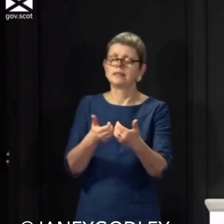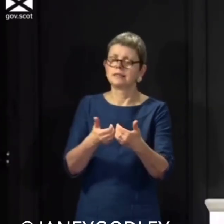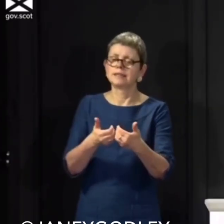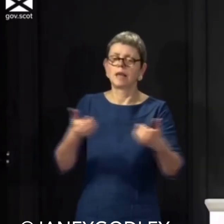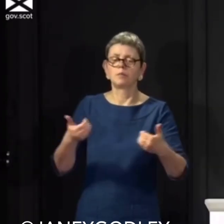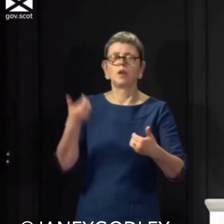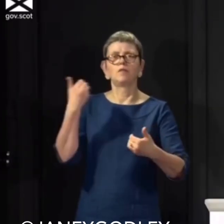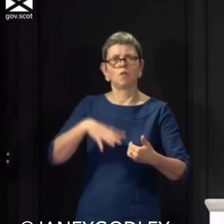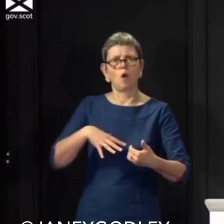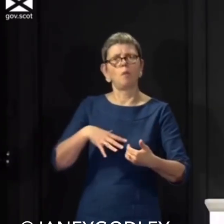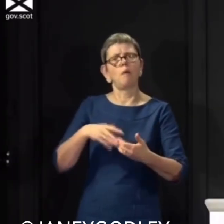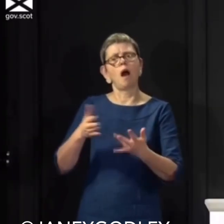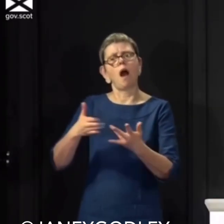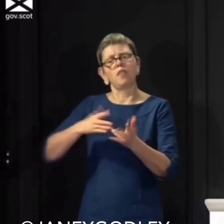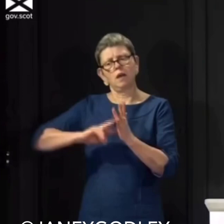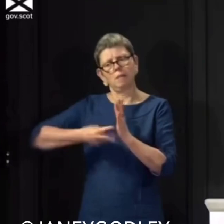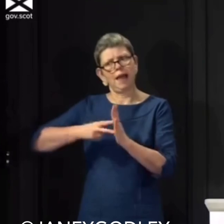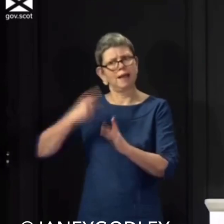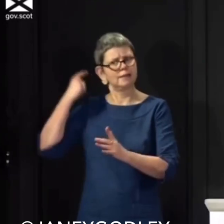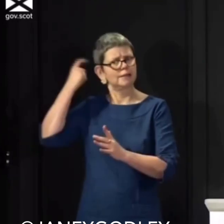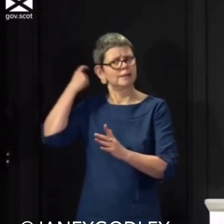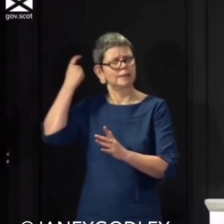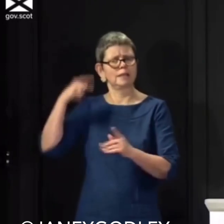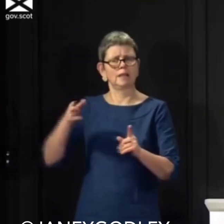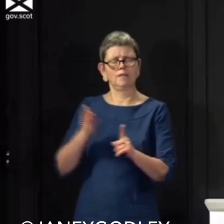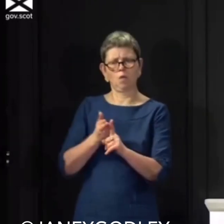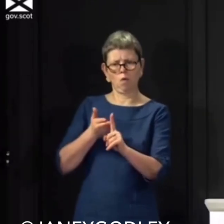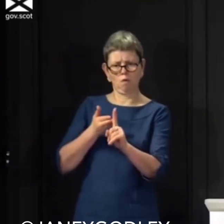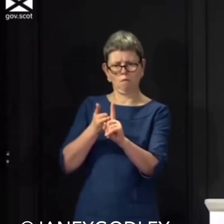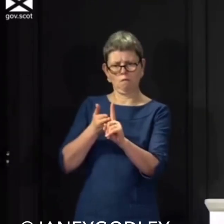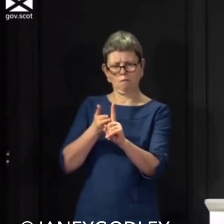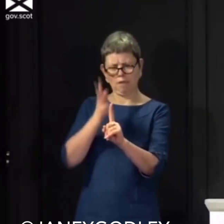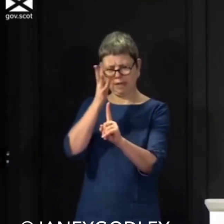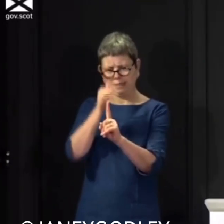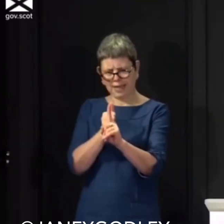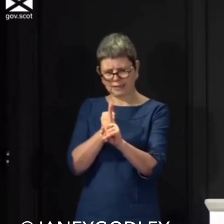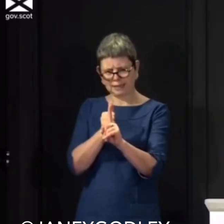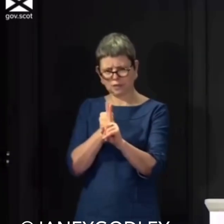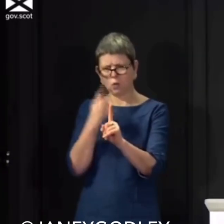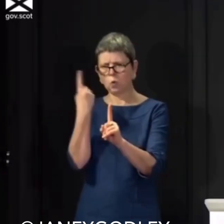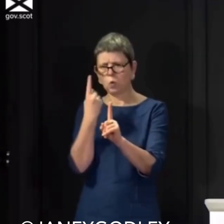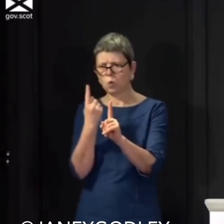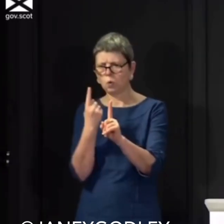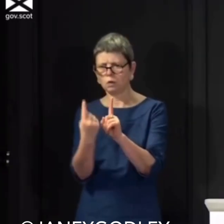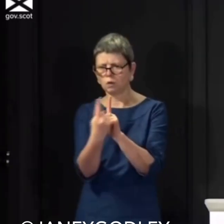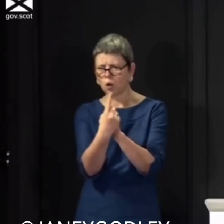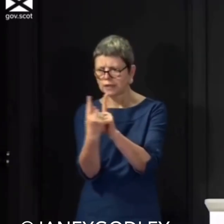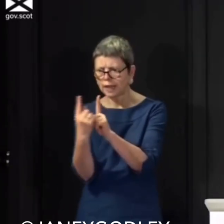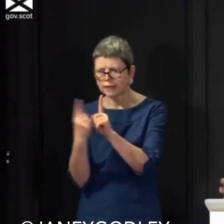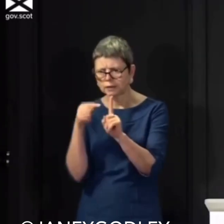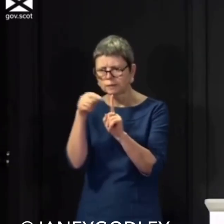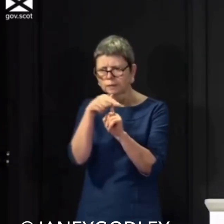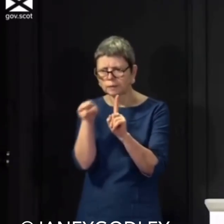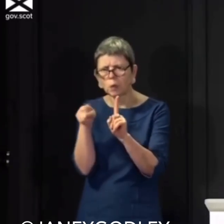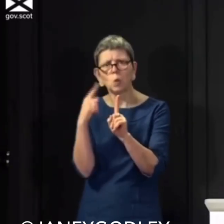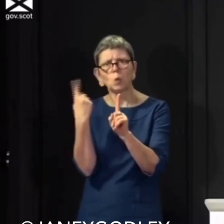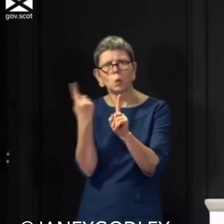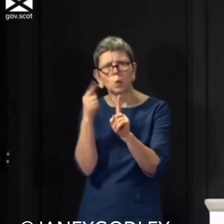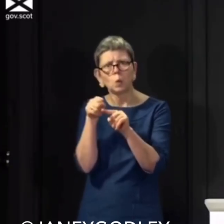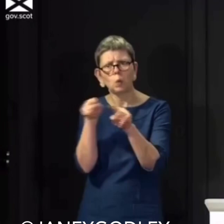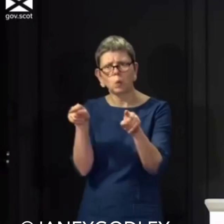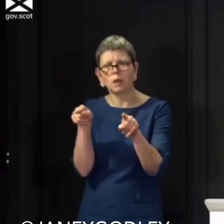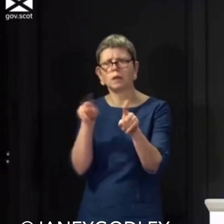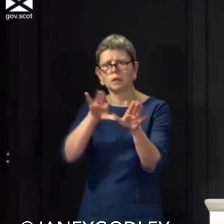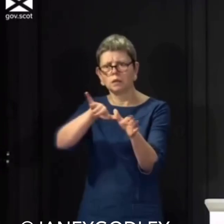we can go out. No, you cannae. You just cannae. If yous all start going out and start meeting people, we're all going to be back to fucking